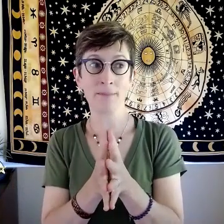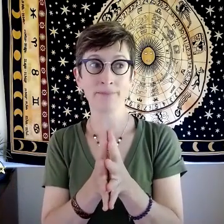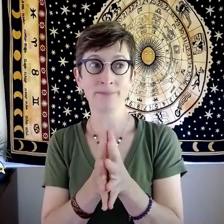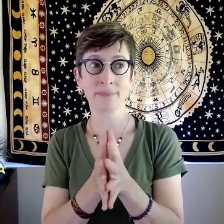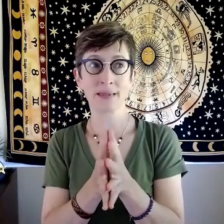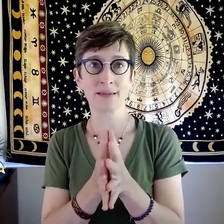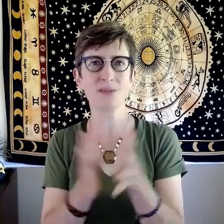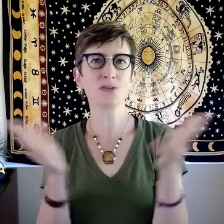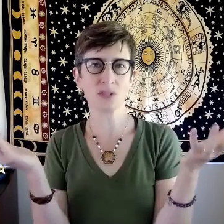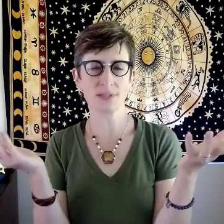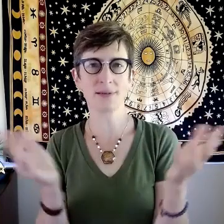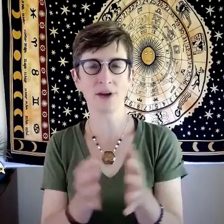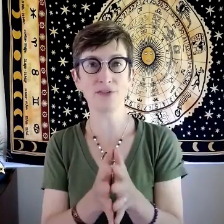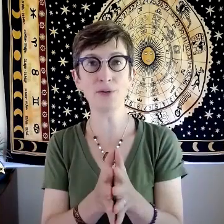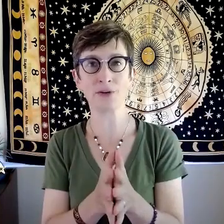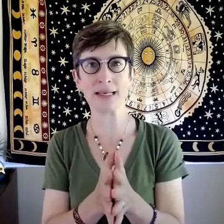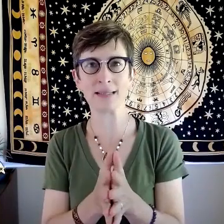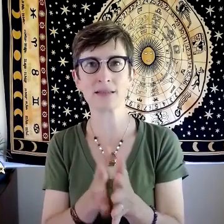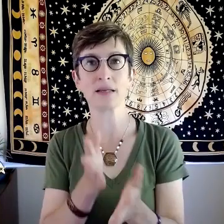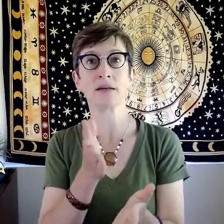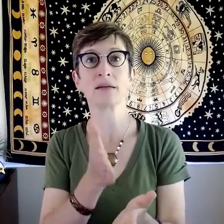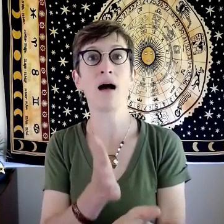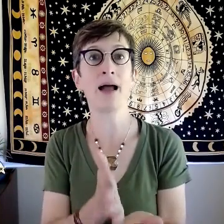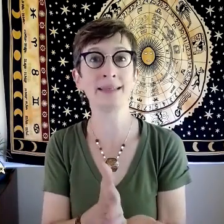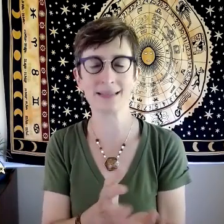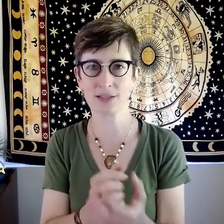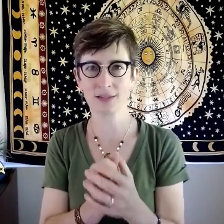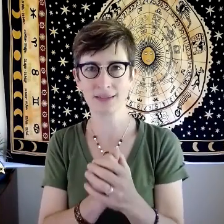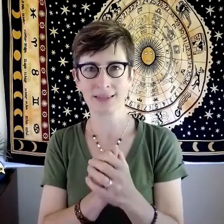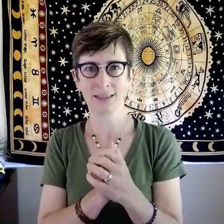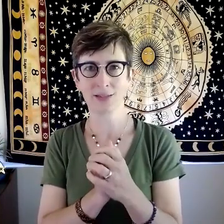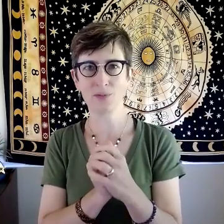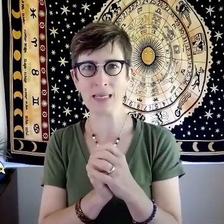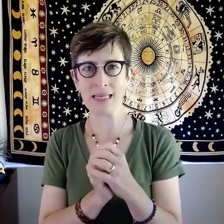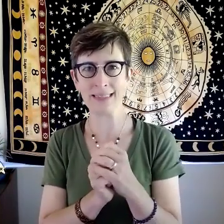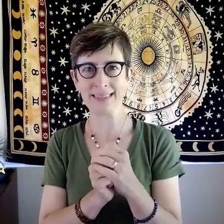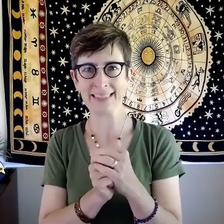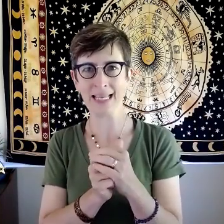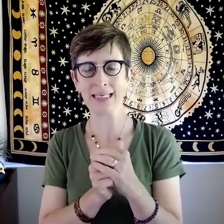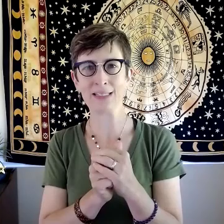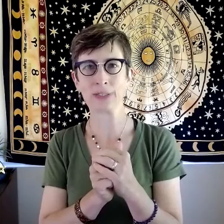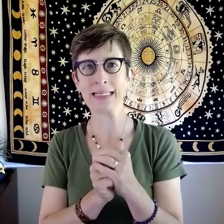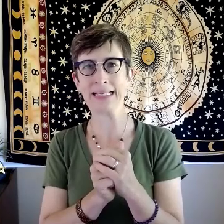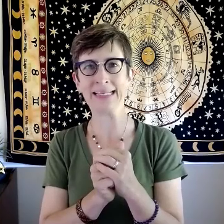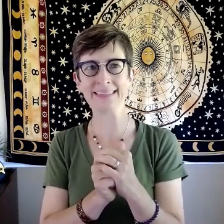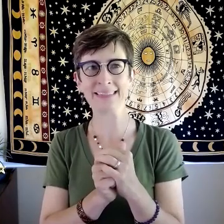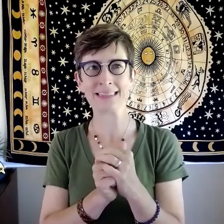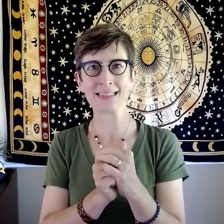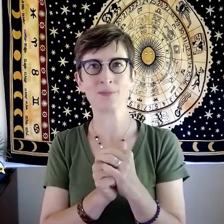those are just a few ingredients kindness could be an ingredient someone